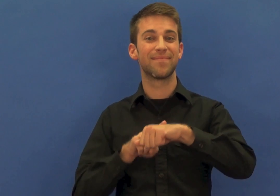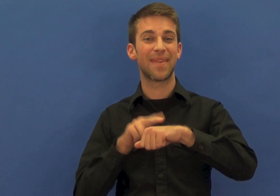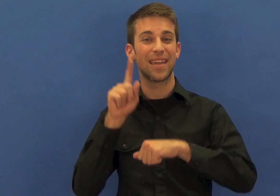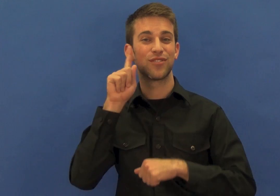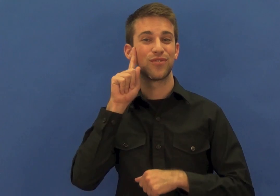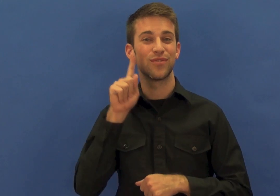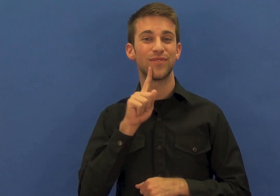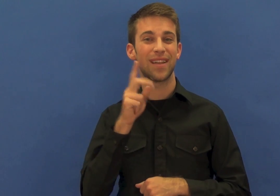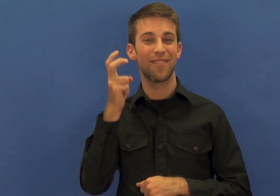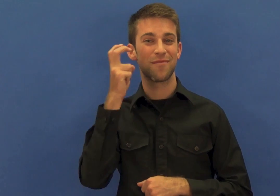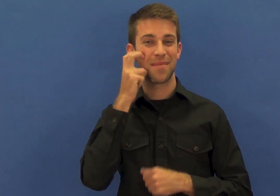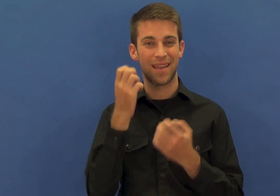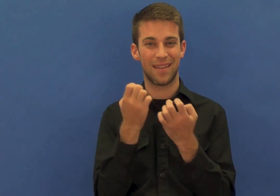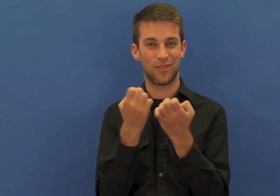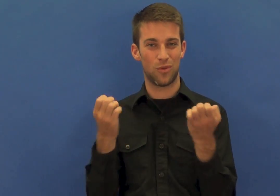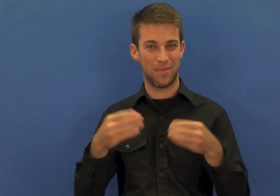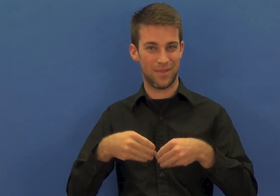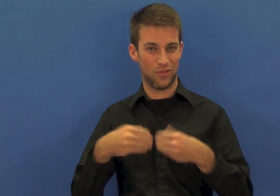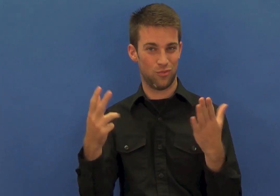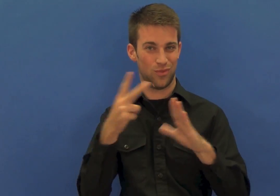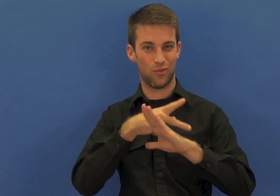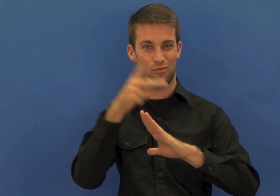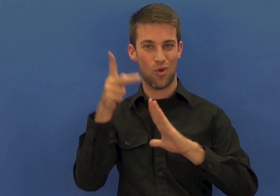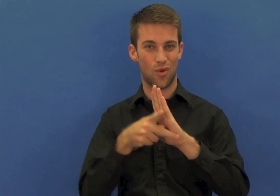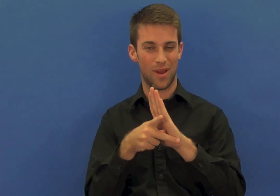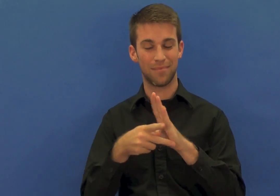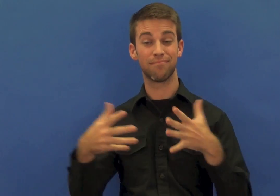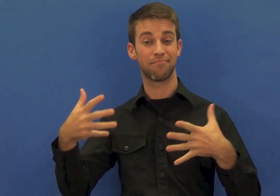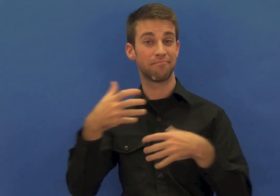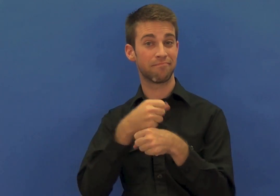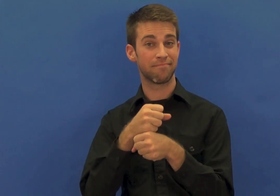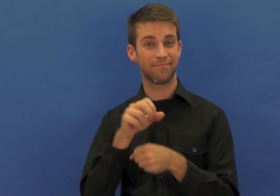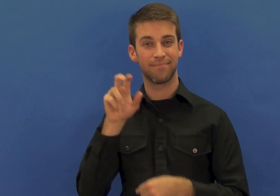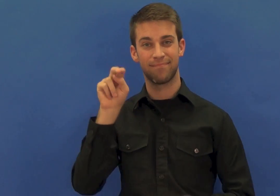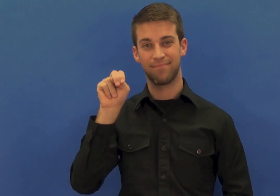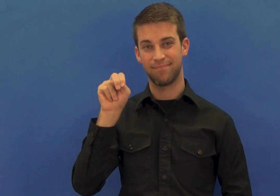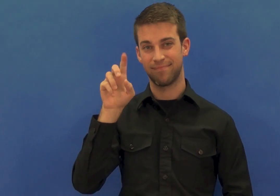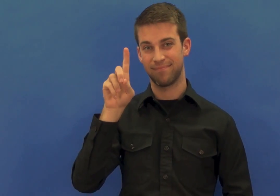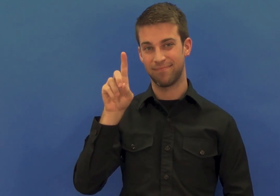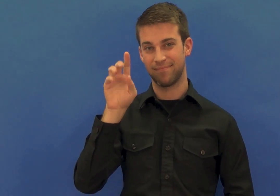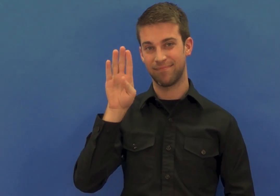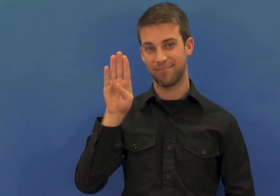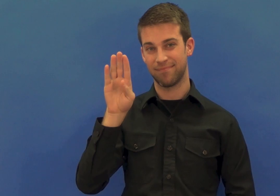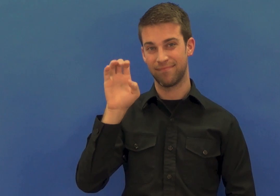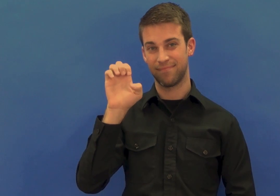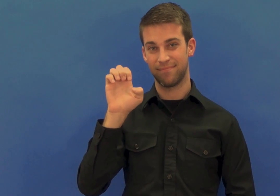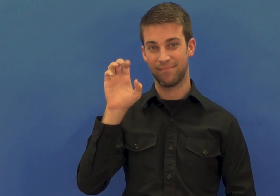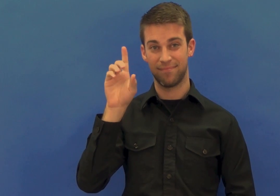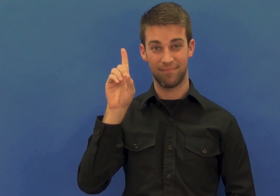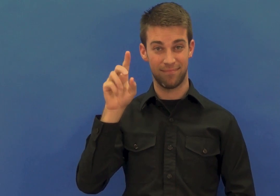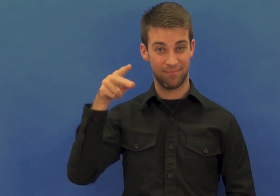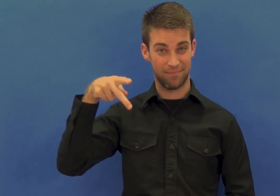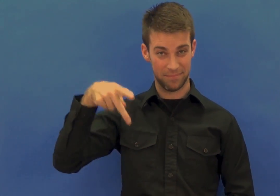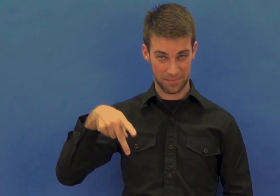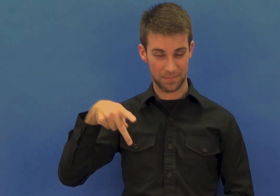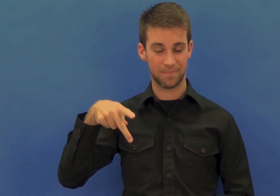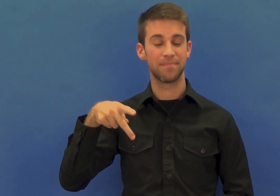National Deaf-Blind Equipment Distribution Program, signed NDB-EDP.